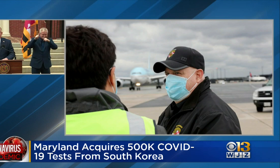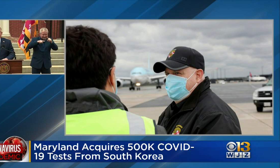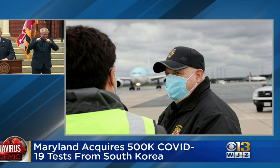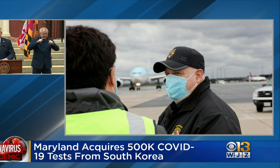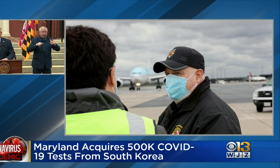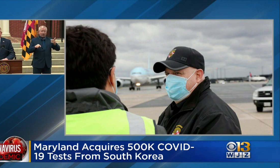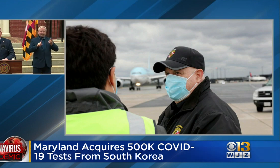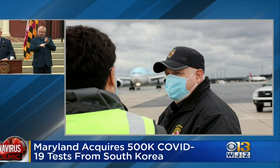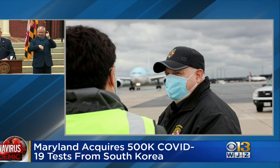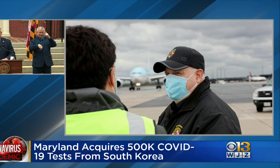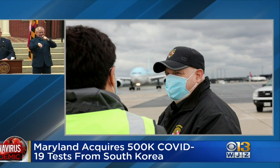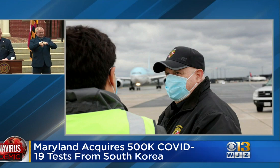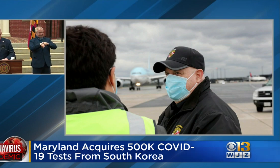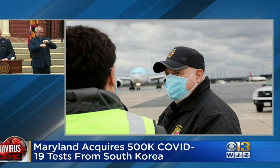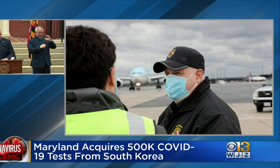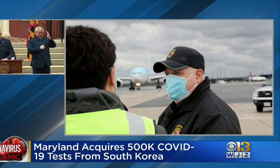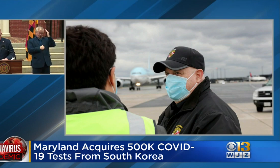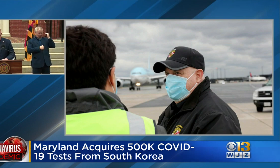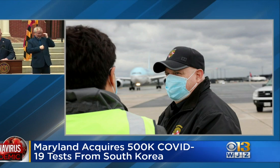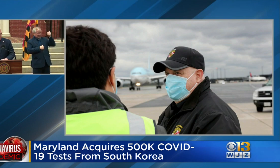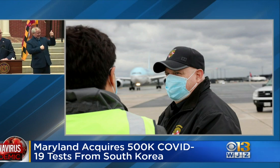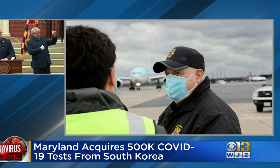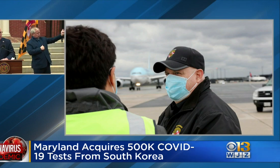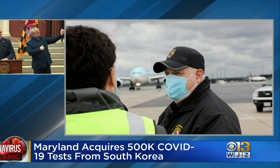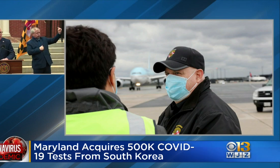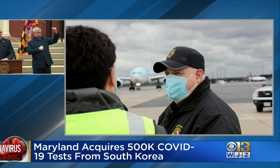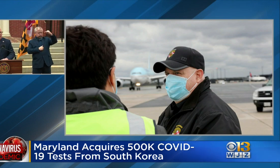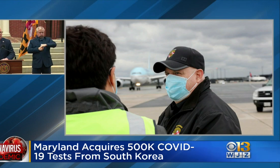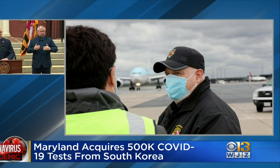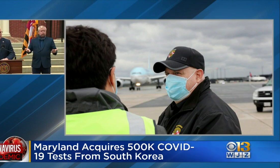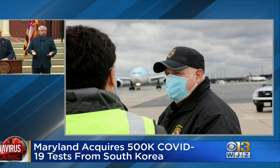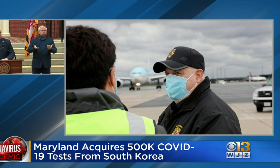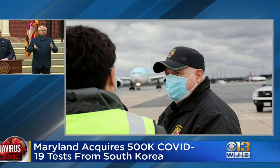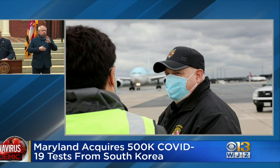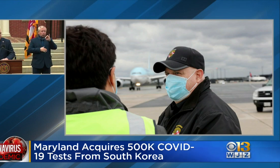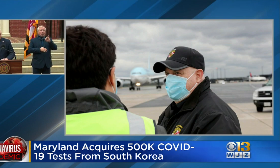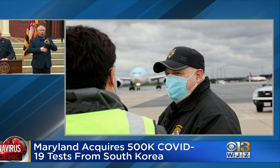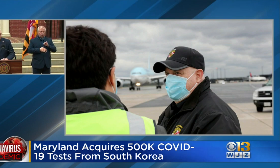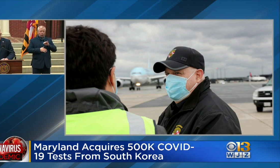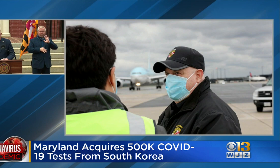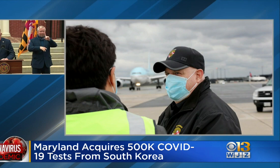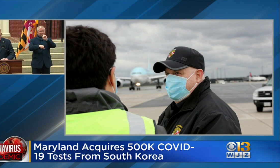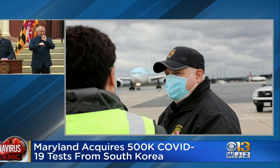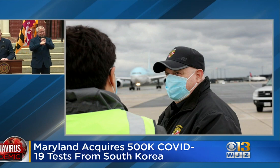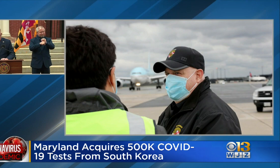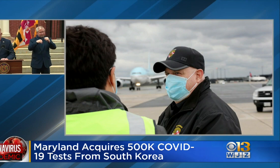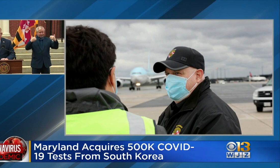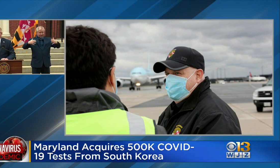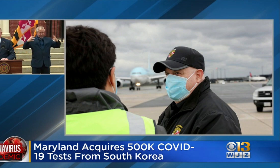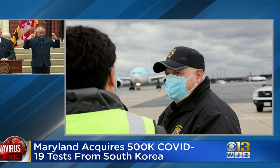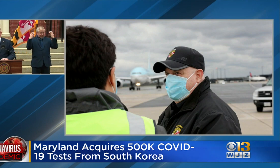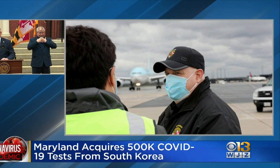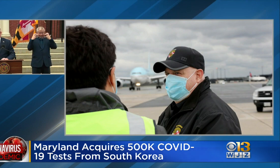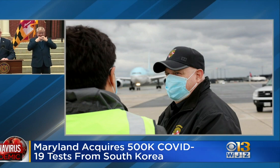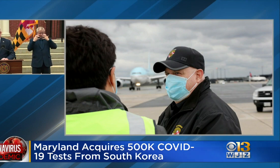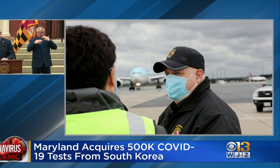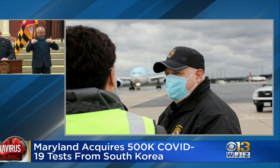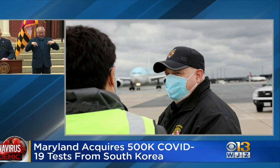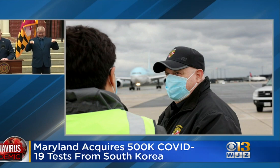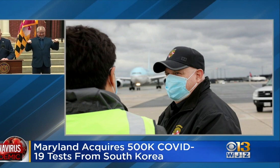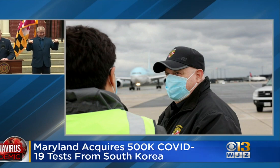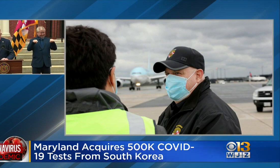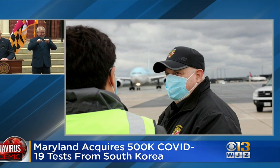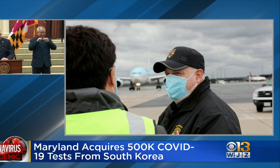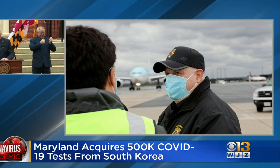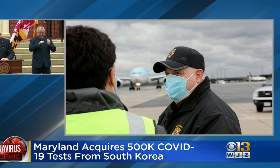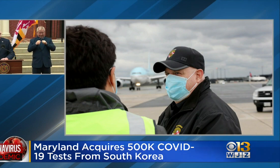flight from Korea to land at BWI. It really was an amazing team effort. And I